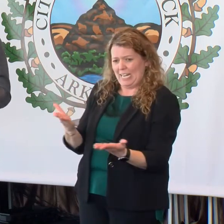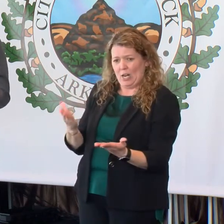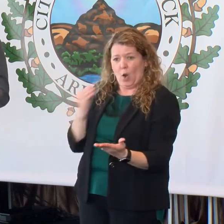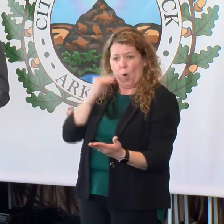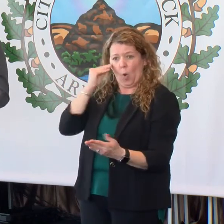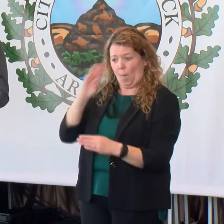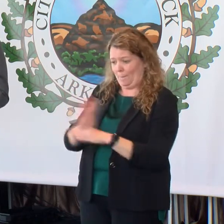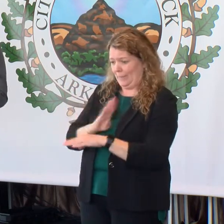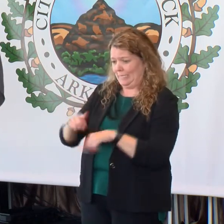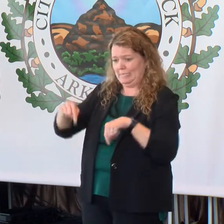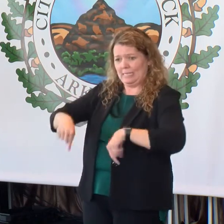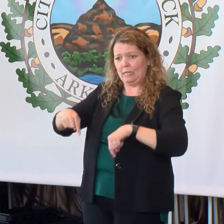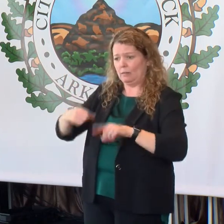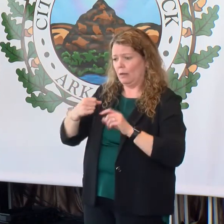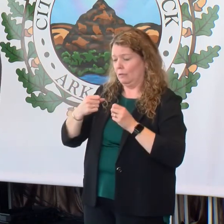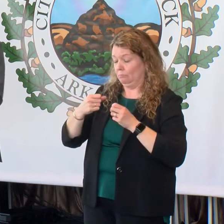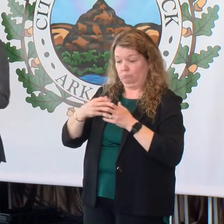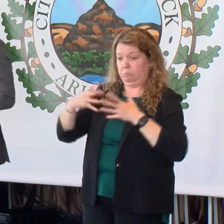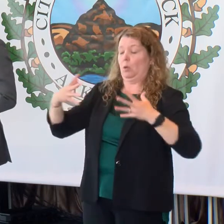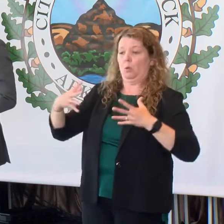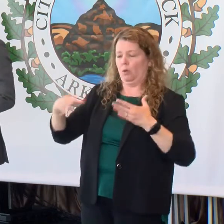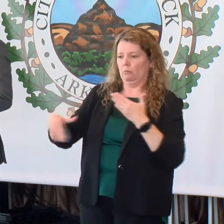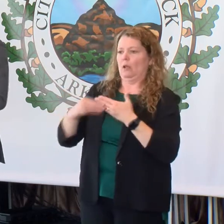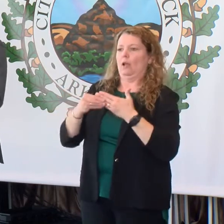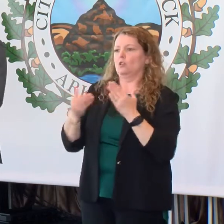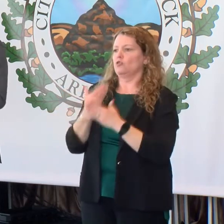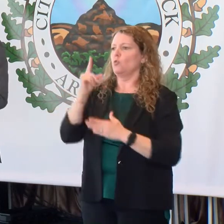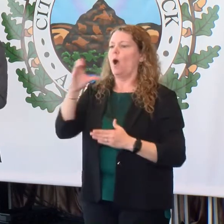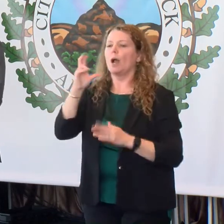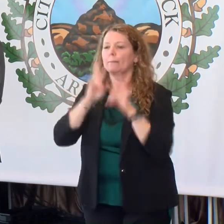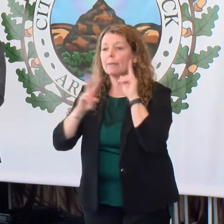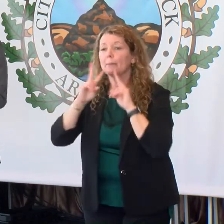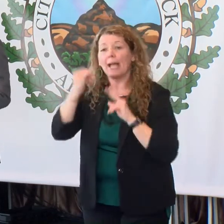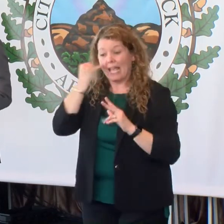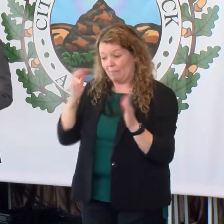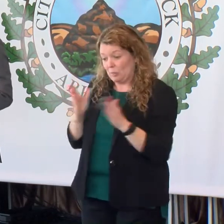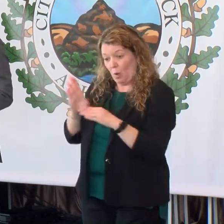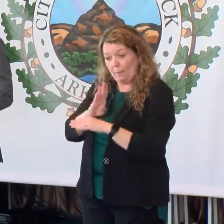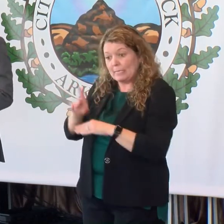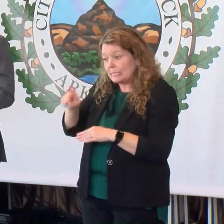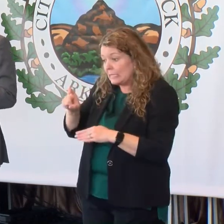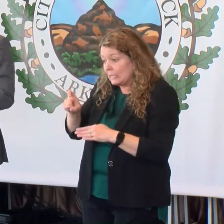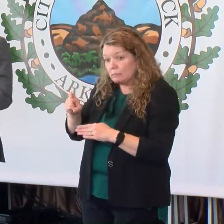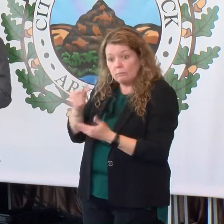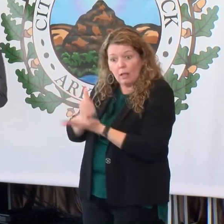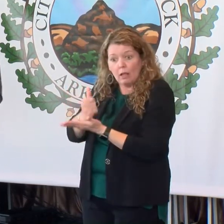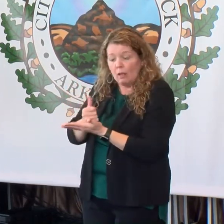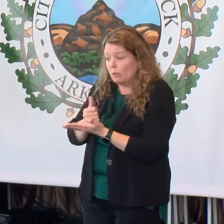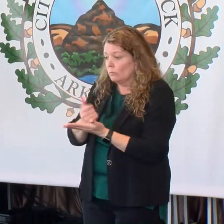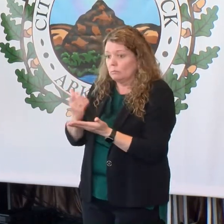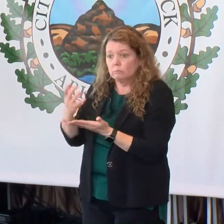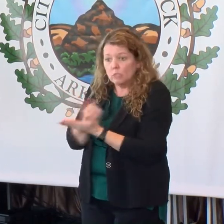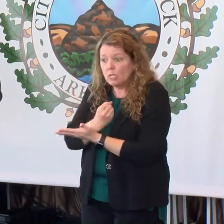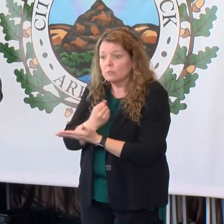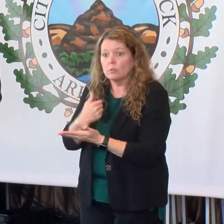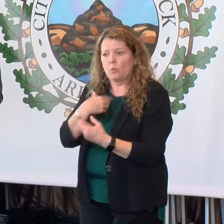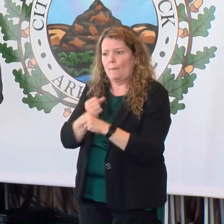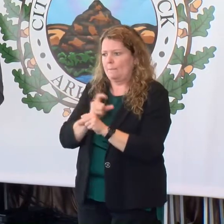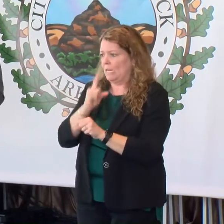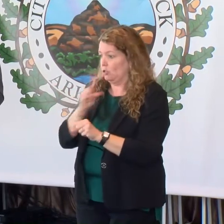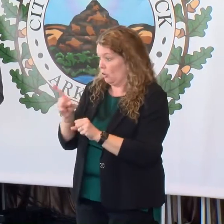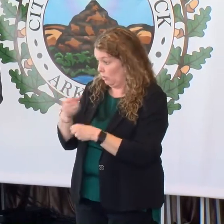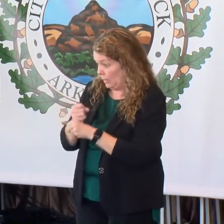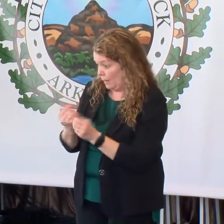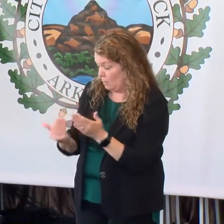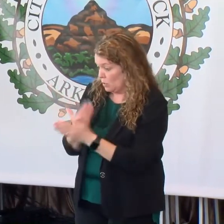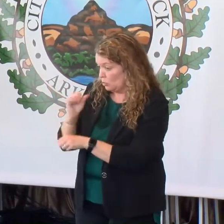expanding it with 100 new people. We want to ensure that if a small business or a local company needs that opportunity, that it justifies from an economic and job